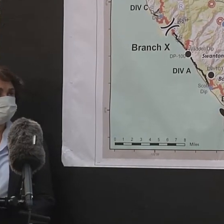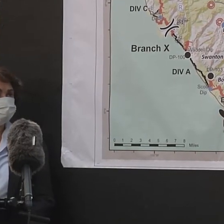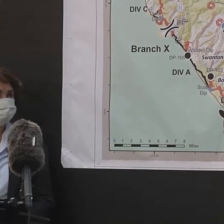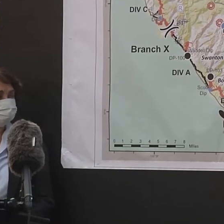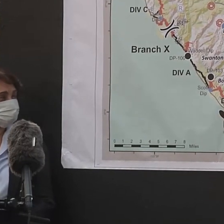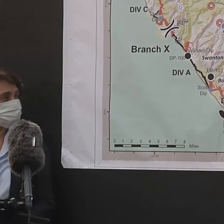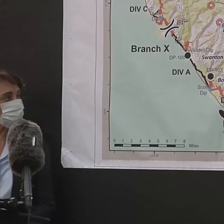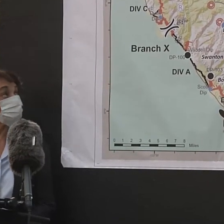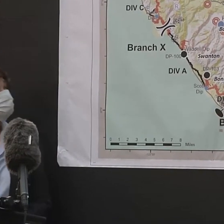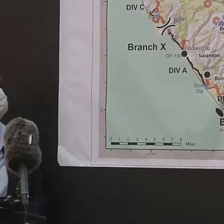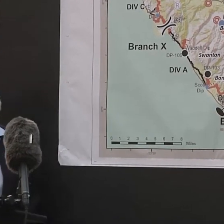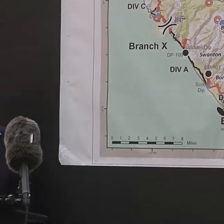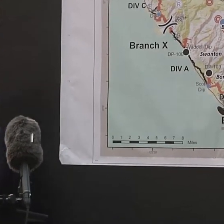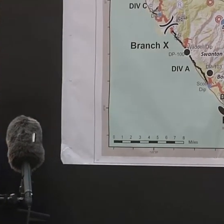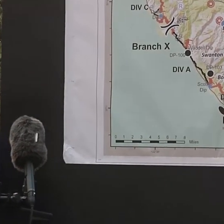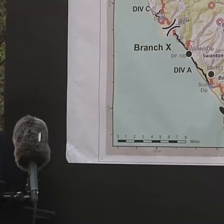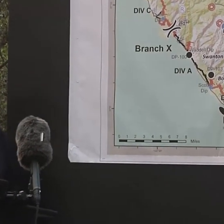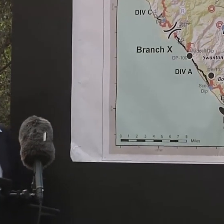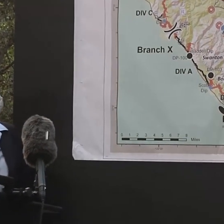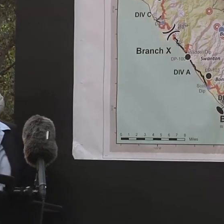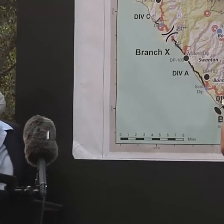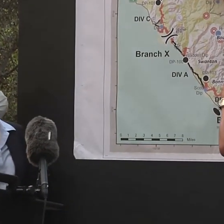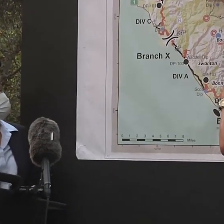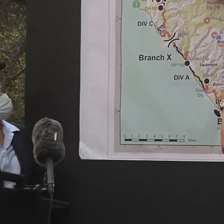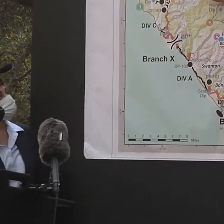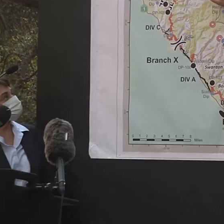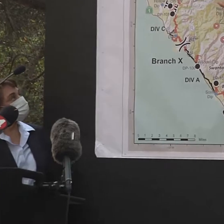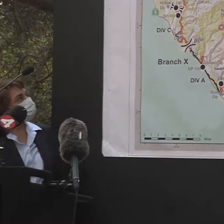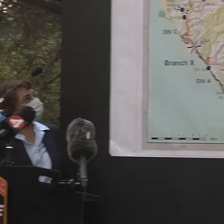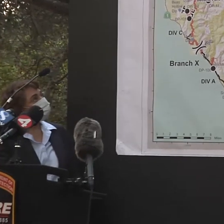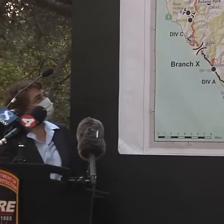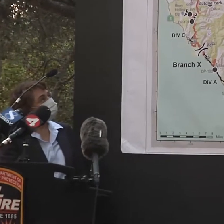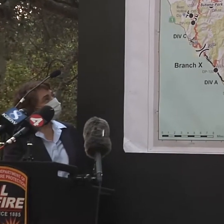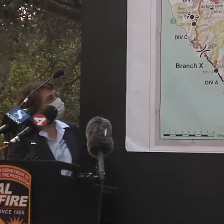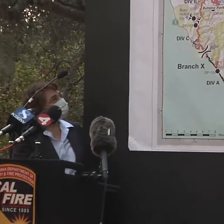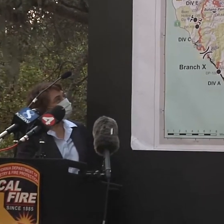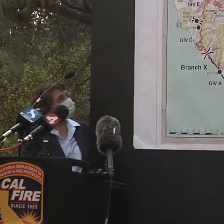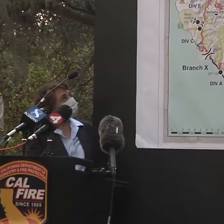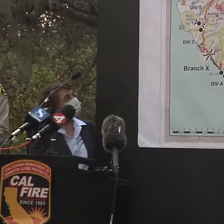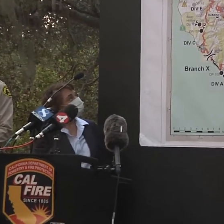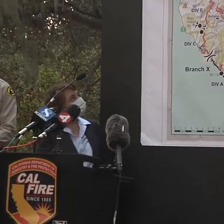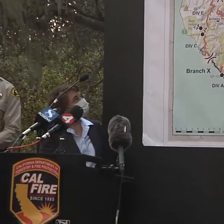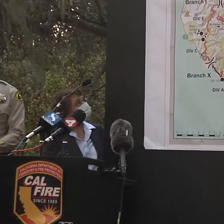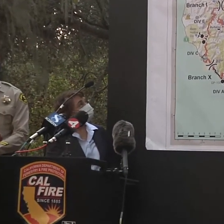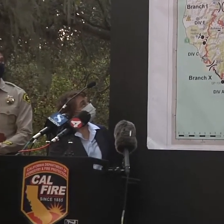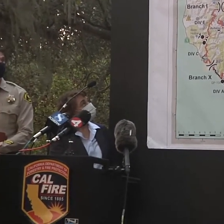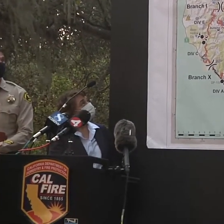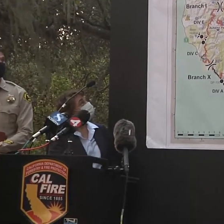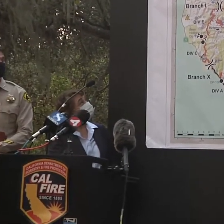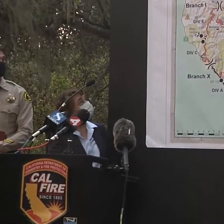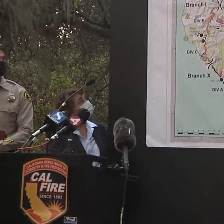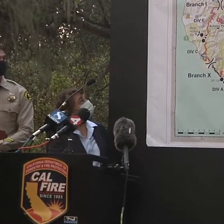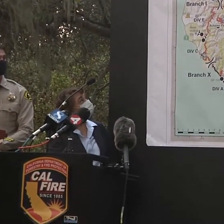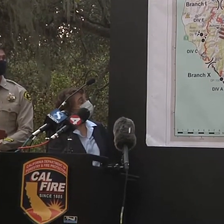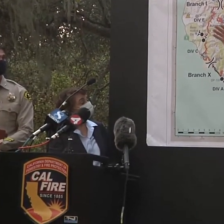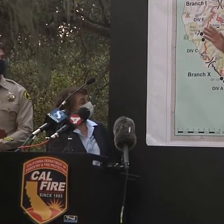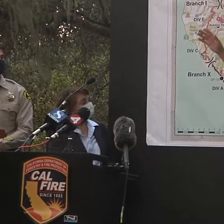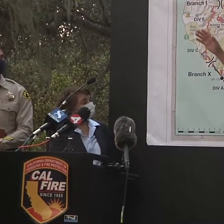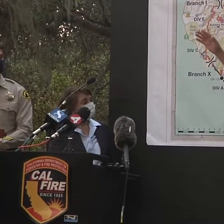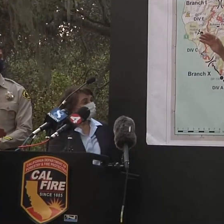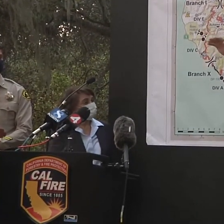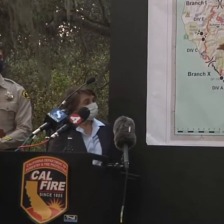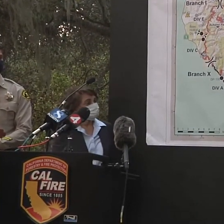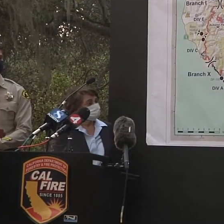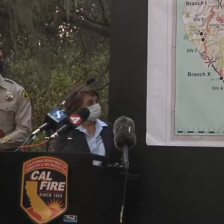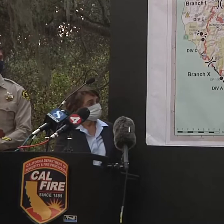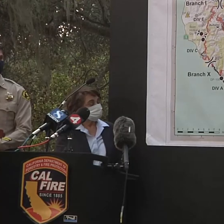just take you around the horn with the fire really quickly. Again, up in Division Gulf and Kilo, we have a really good line established. The fire is back